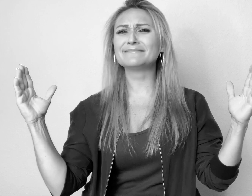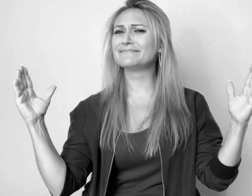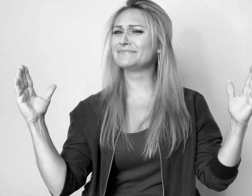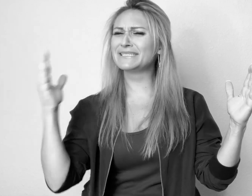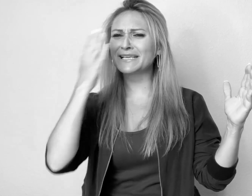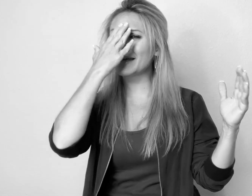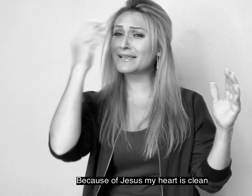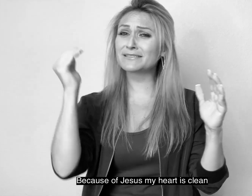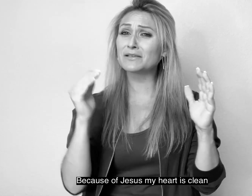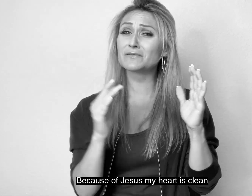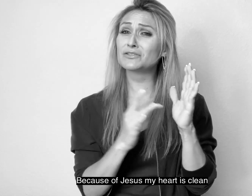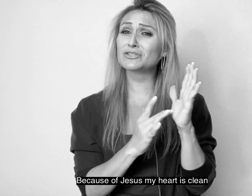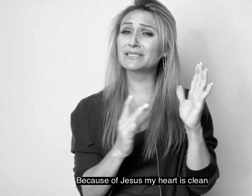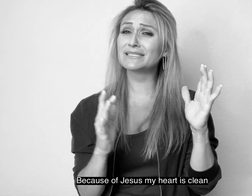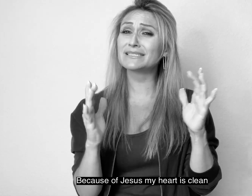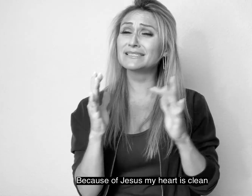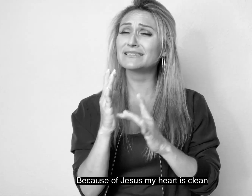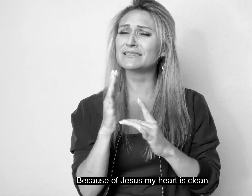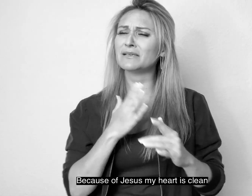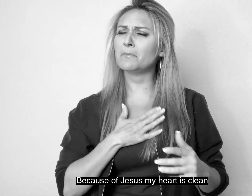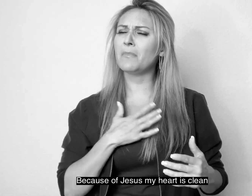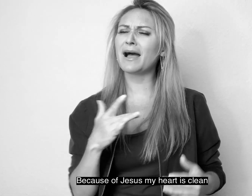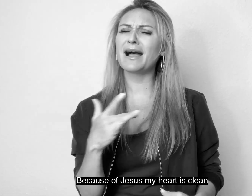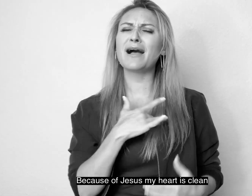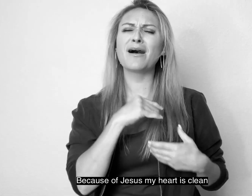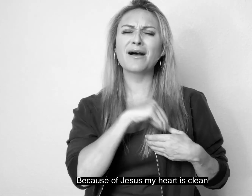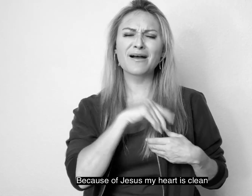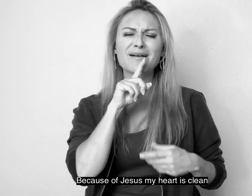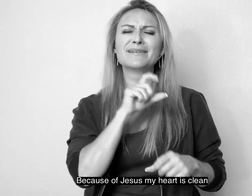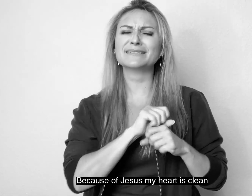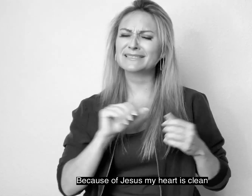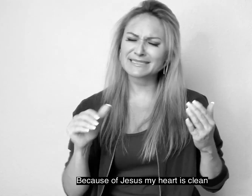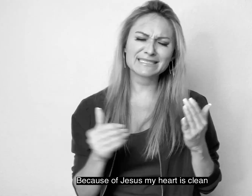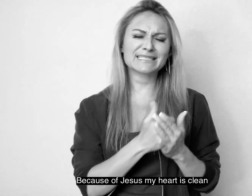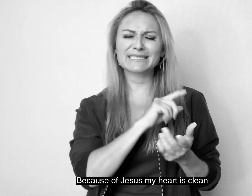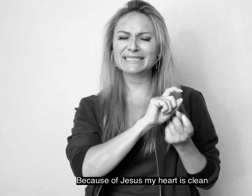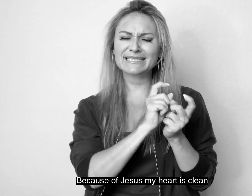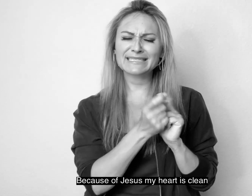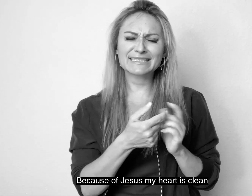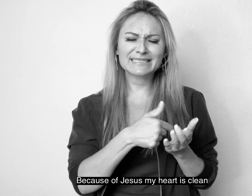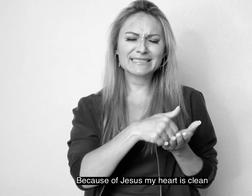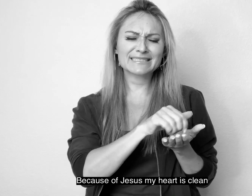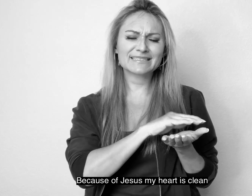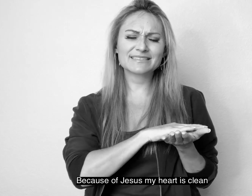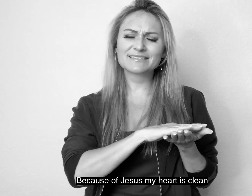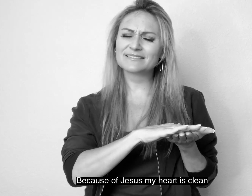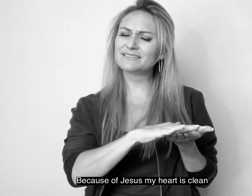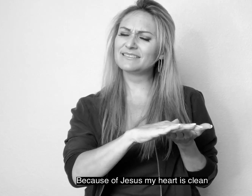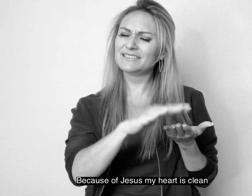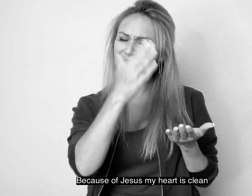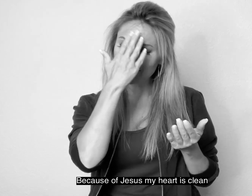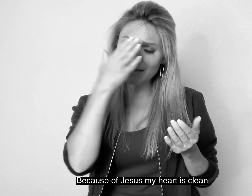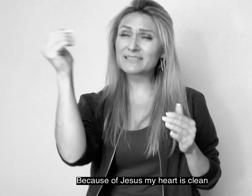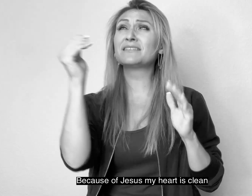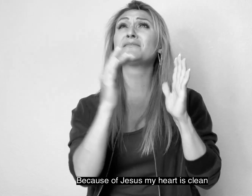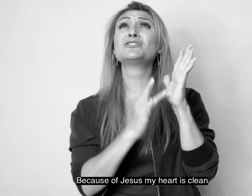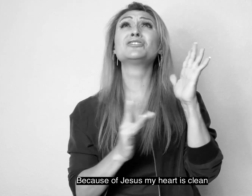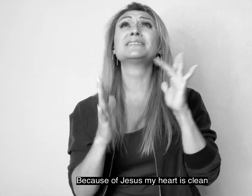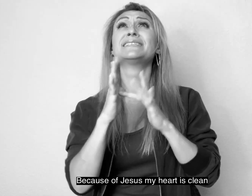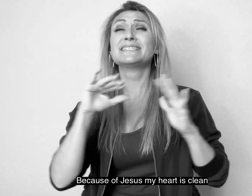Because of Jesus my heart is clean Because of